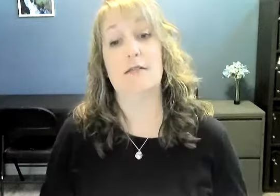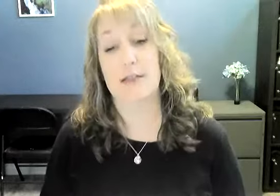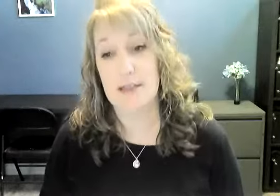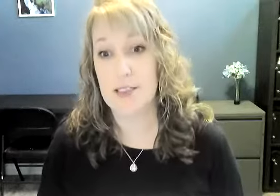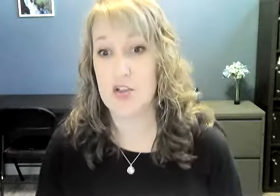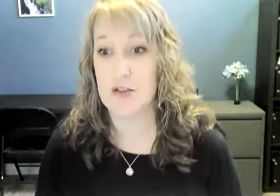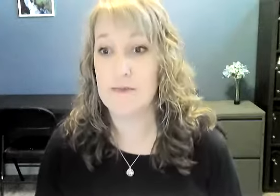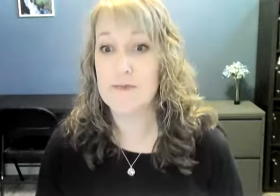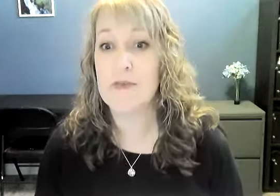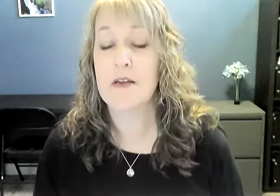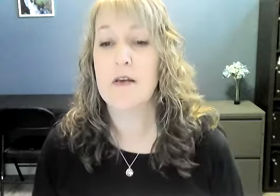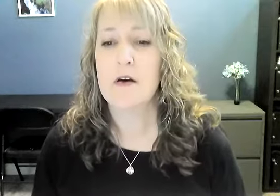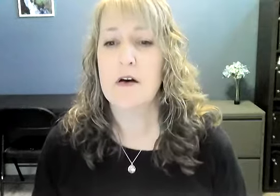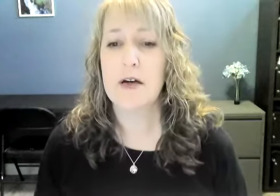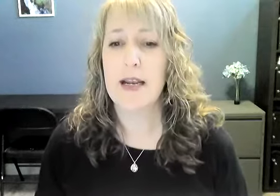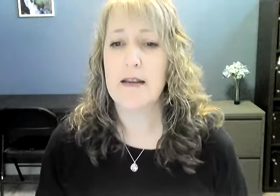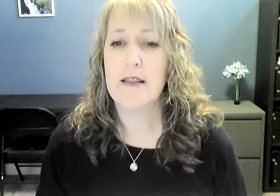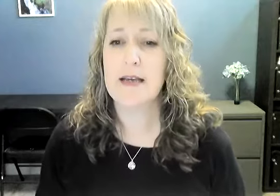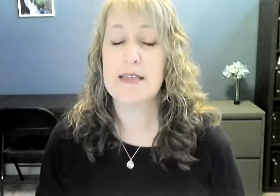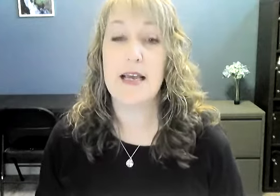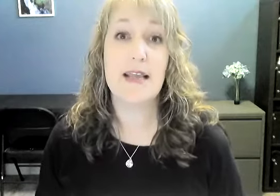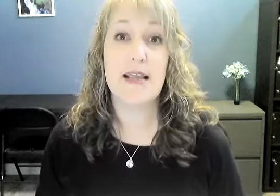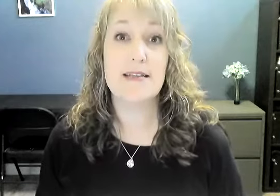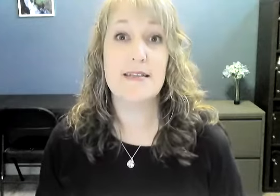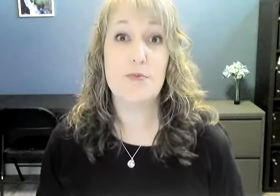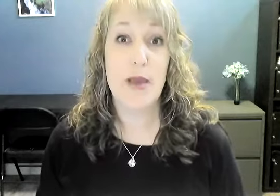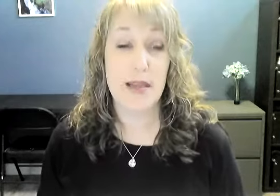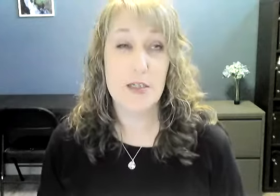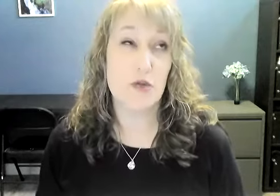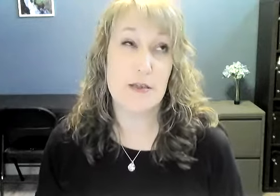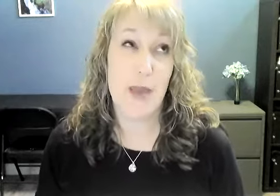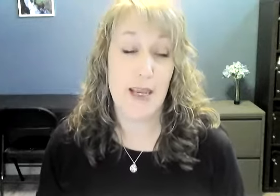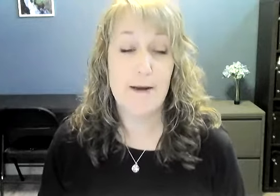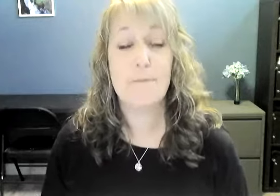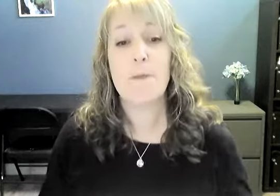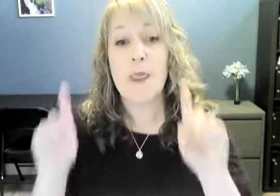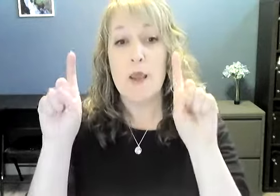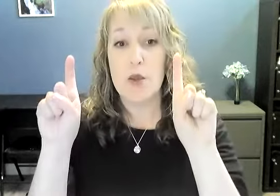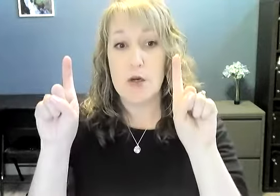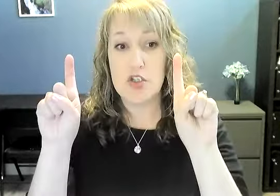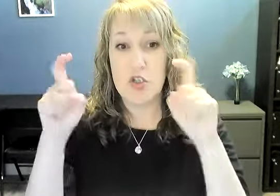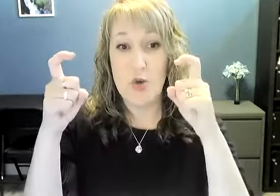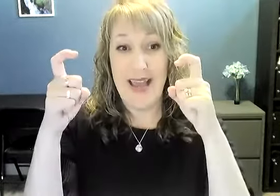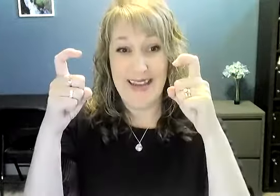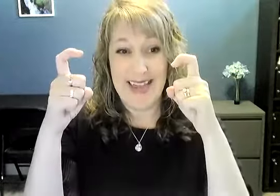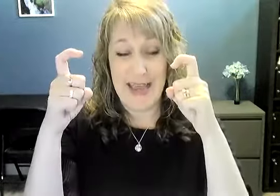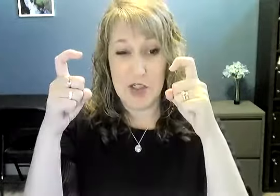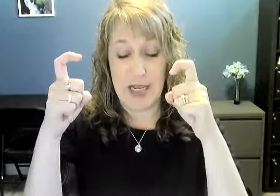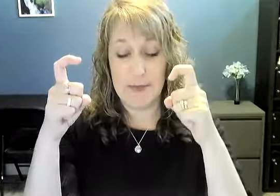teacher. All right. The next sign is Spanish or Spain. You want two X hand shapes.